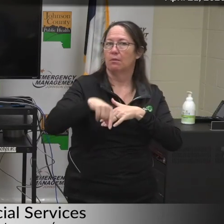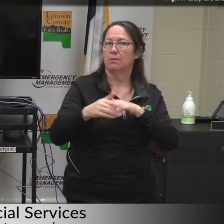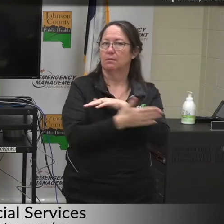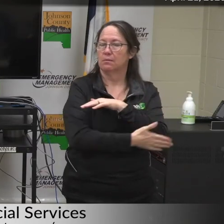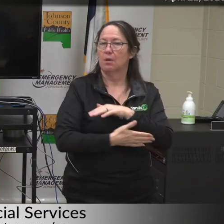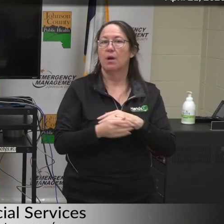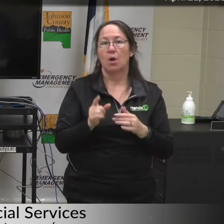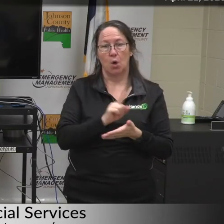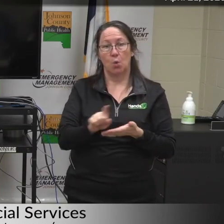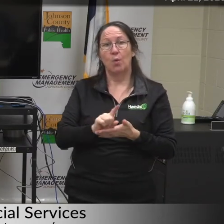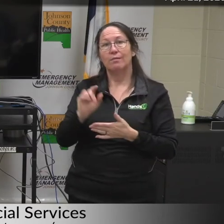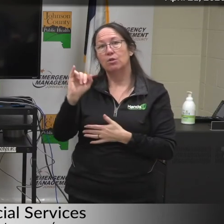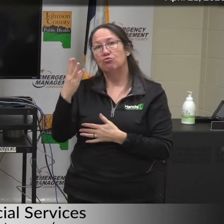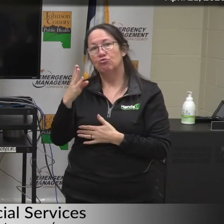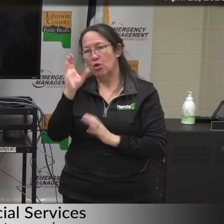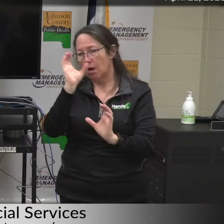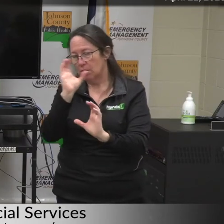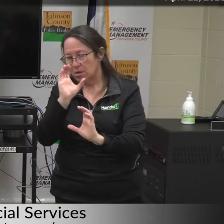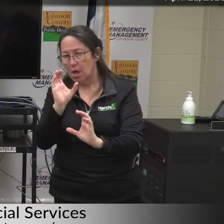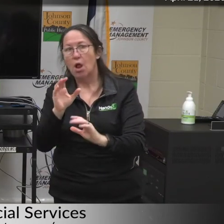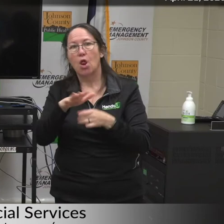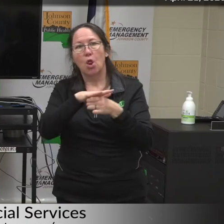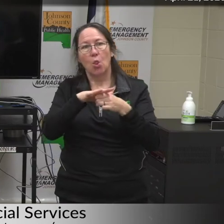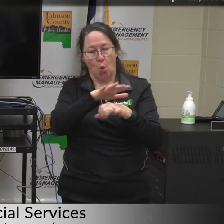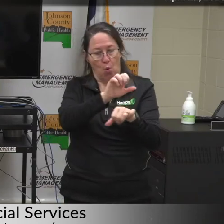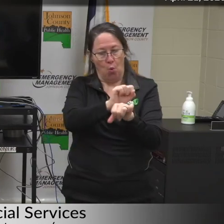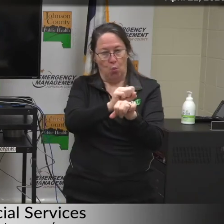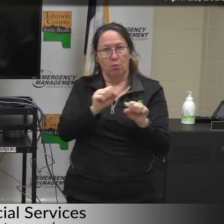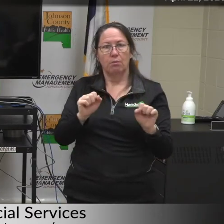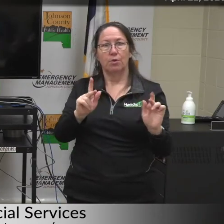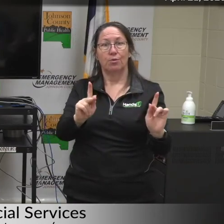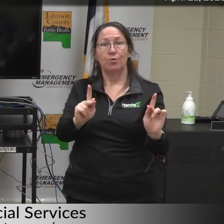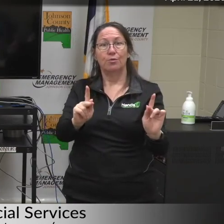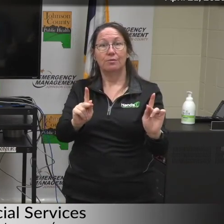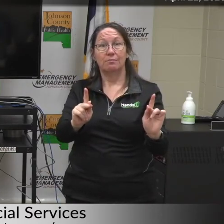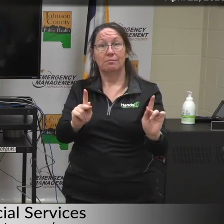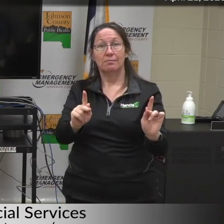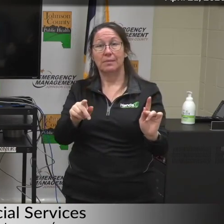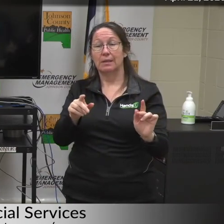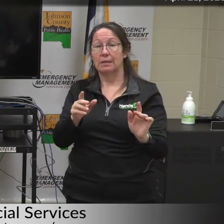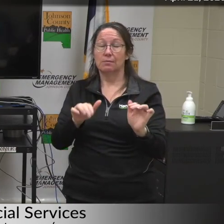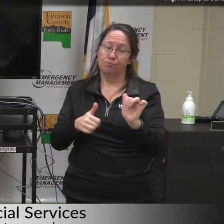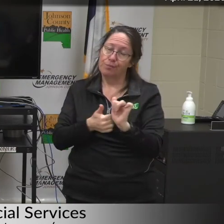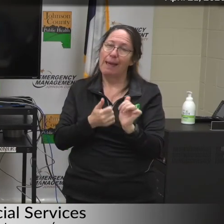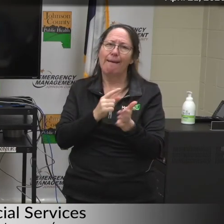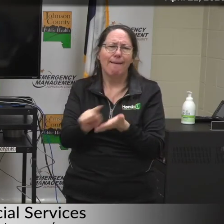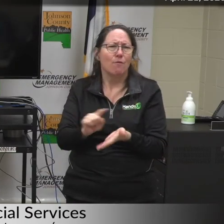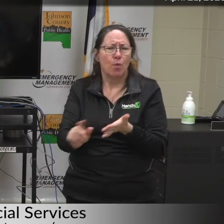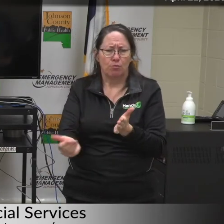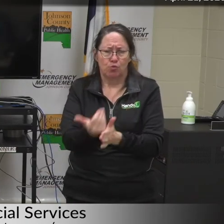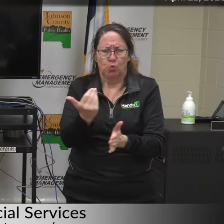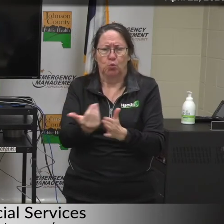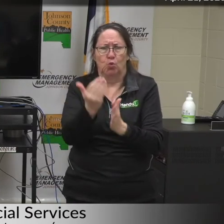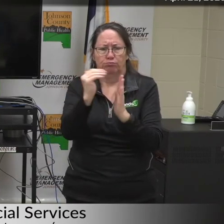also a weekly jobs list that contains local employment opportunities, and this is updated weekly.